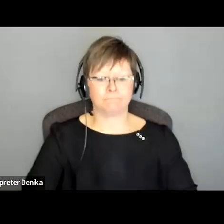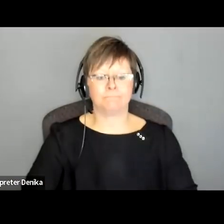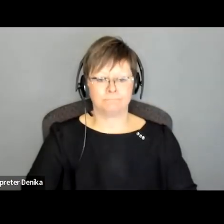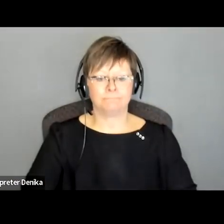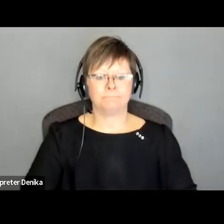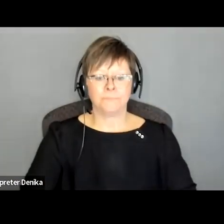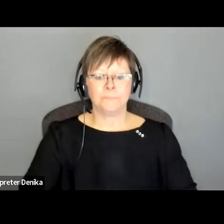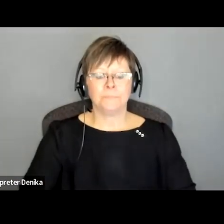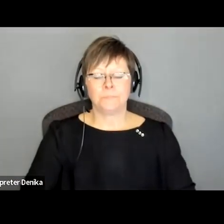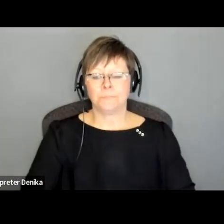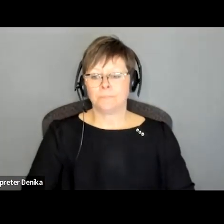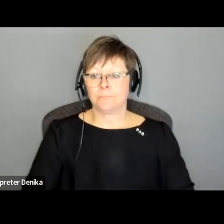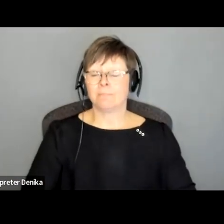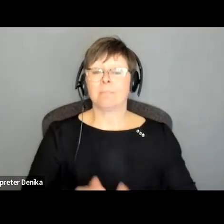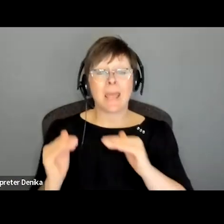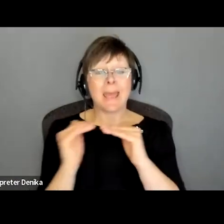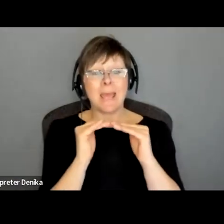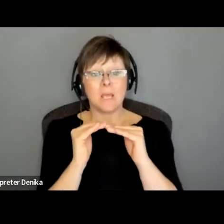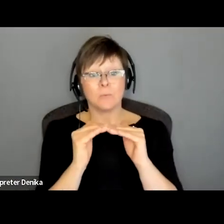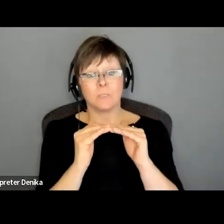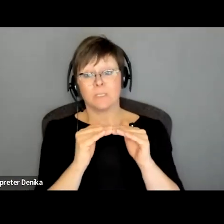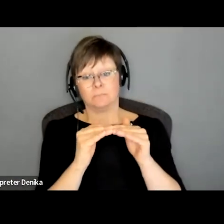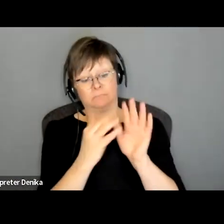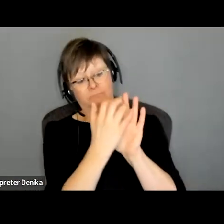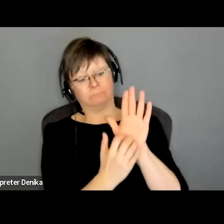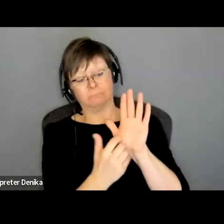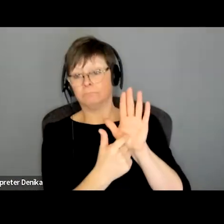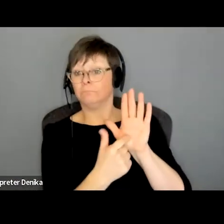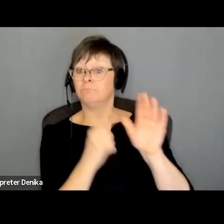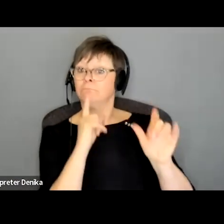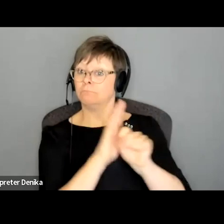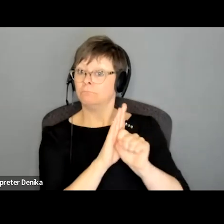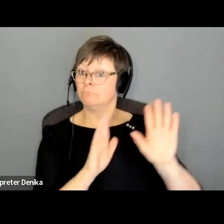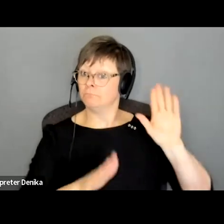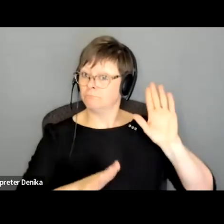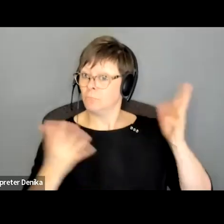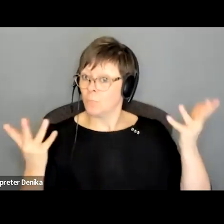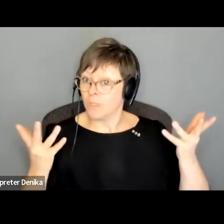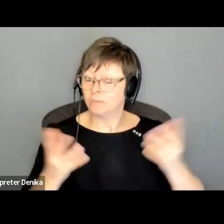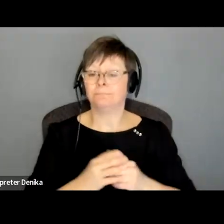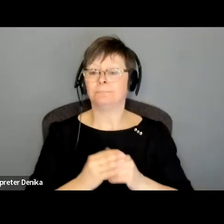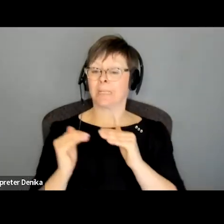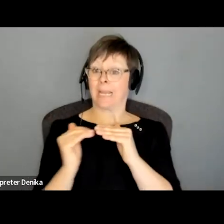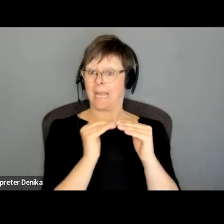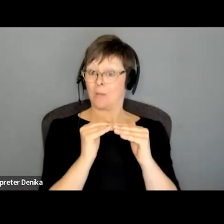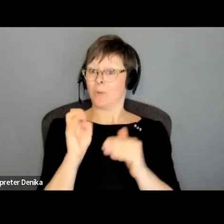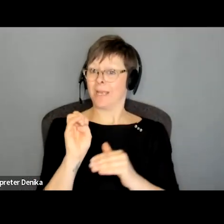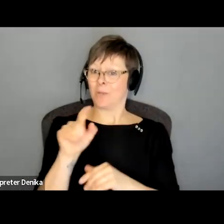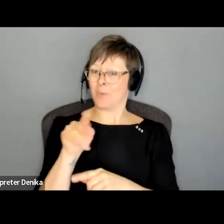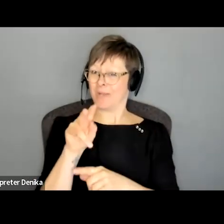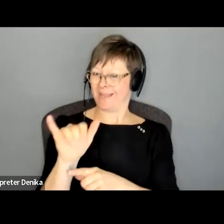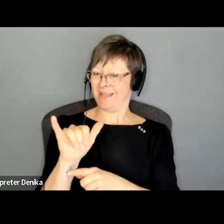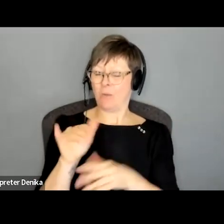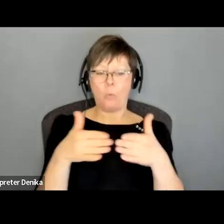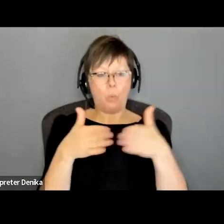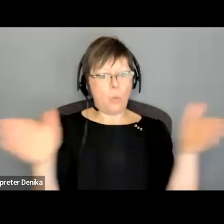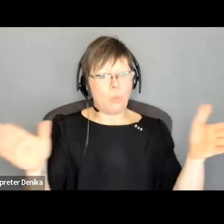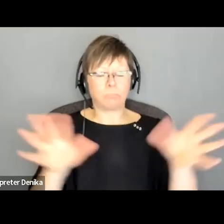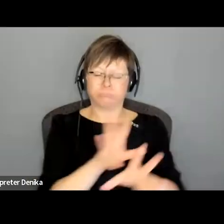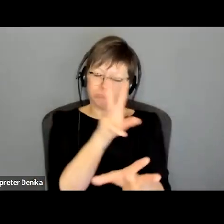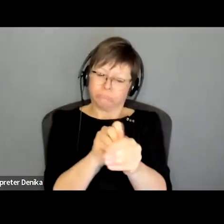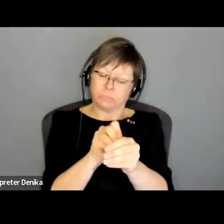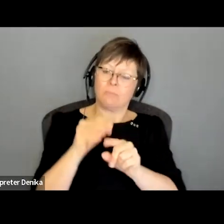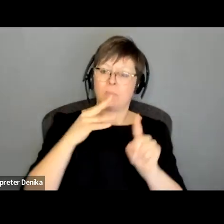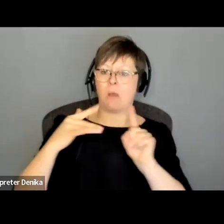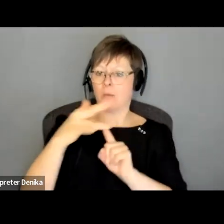uh equity's statement of affirmation reads like this equity embraces an open and inclusive environment